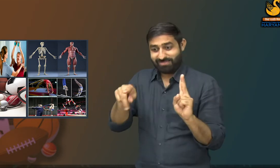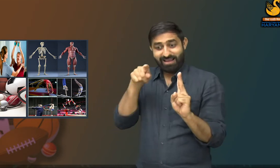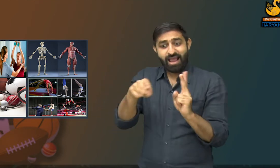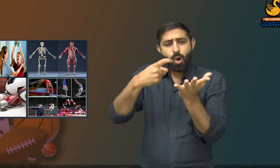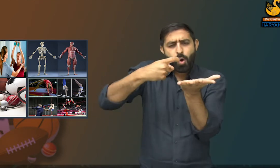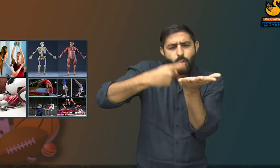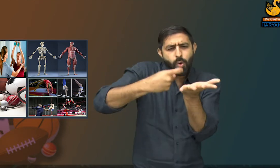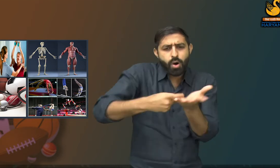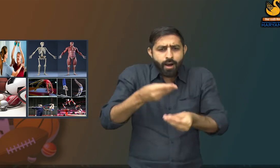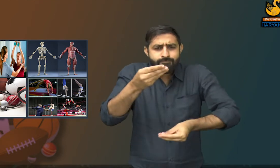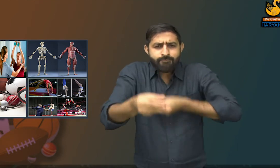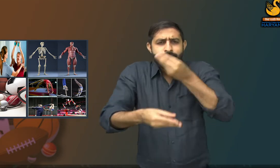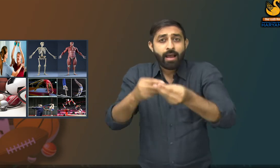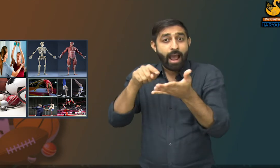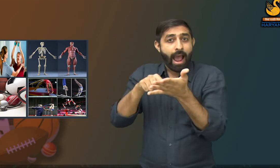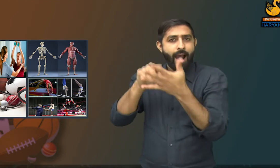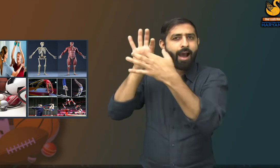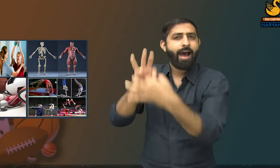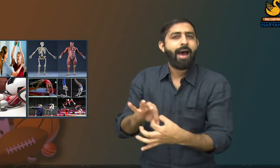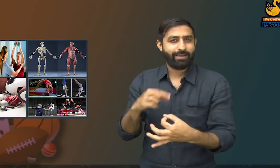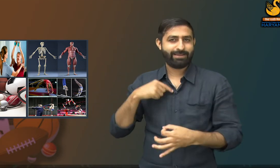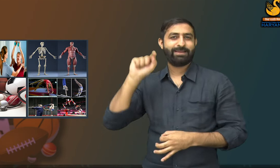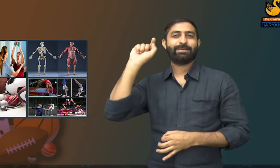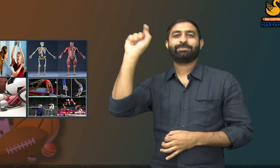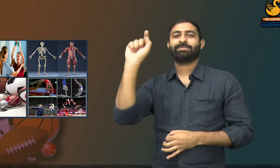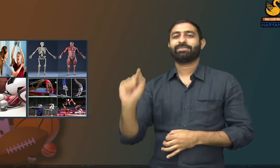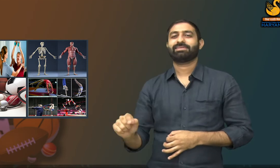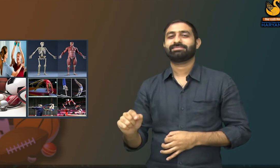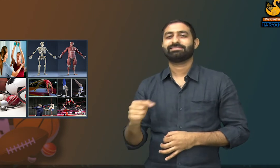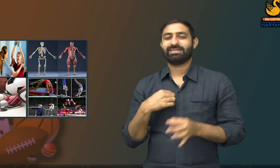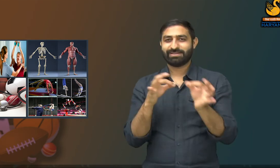coach and sports scientist teach their students about physical education.